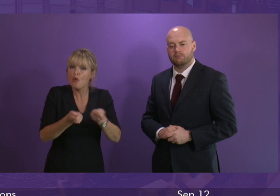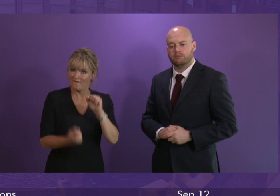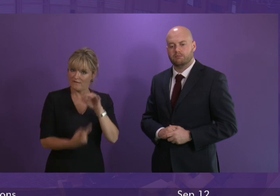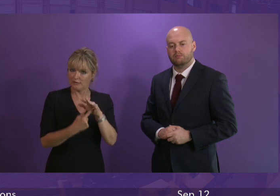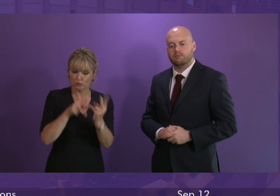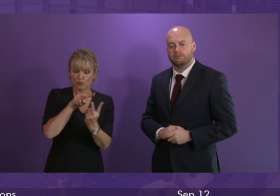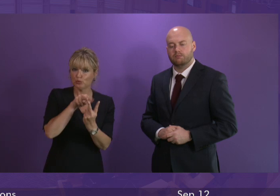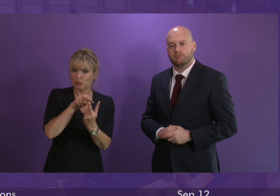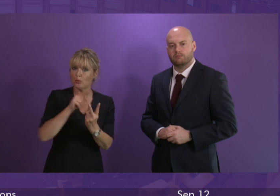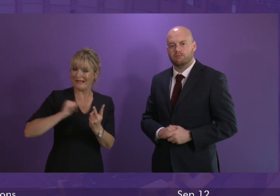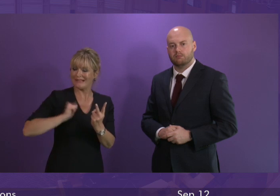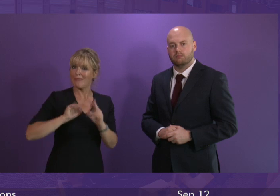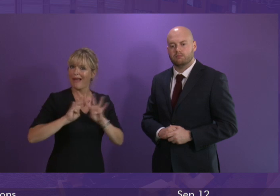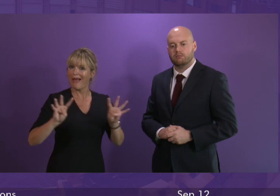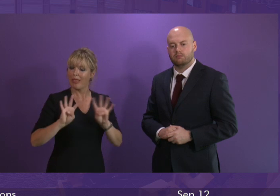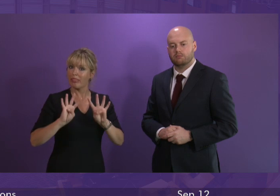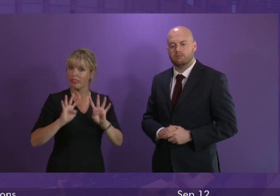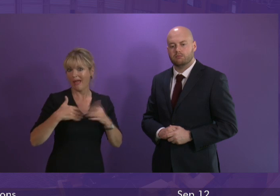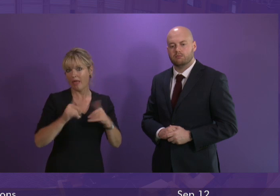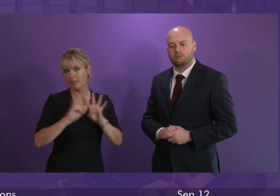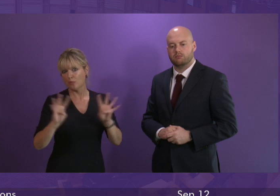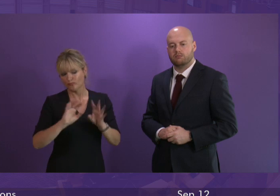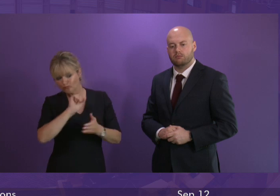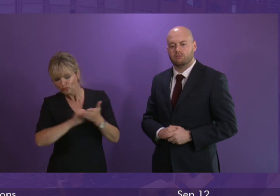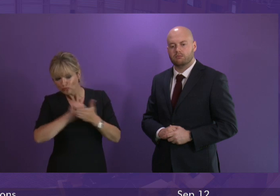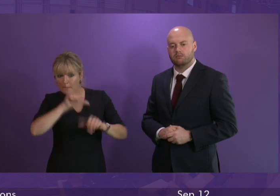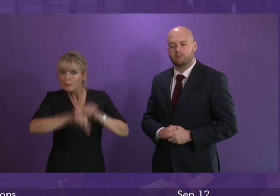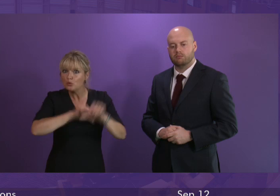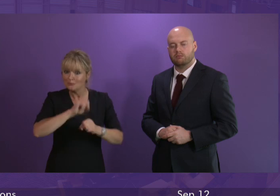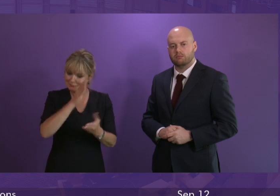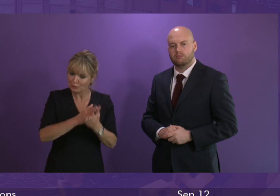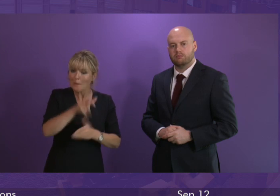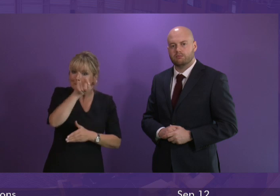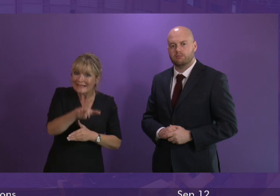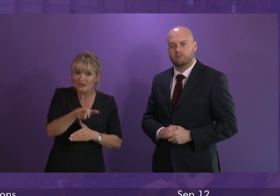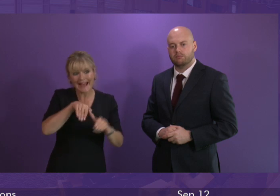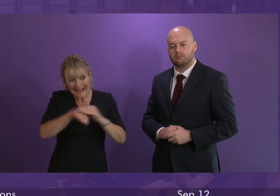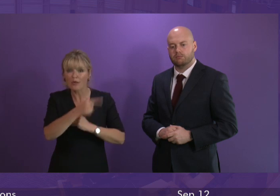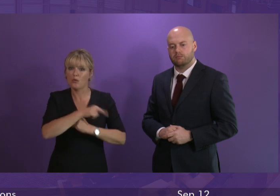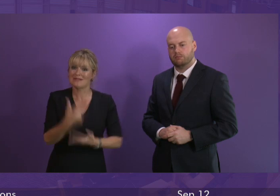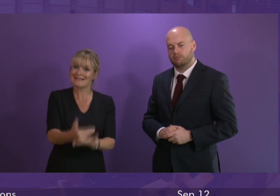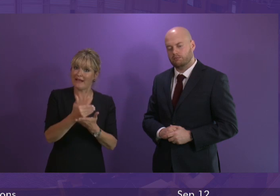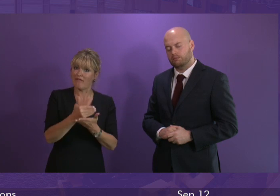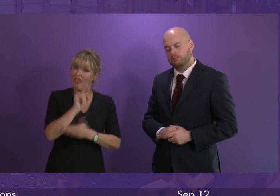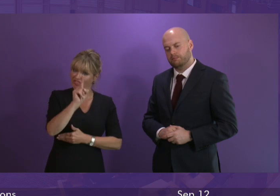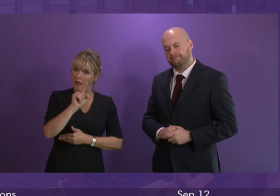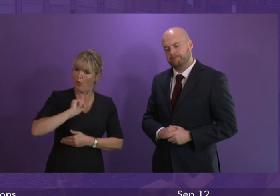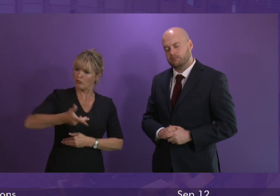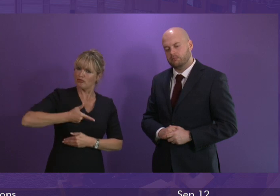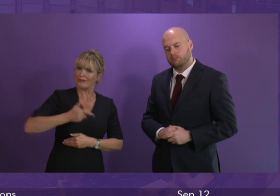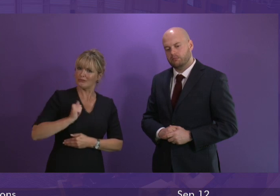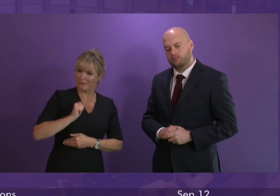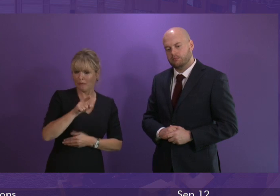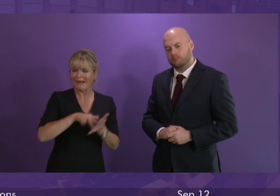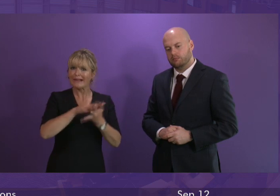vital and we expect health boards to put in place the right processes to keep patients in their hospitals safe that is what everybody has a right to expect